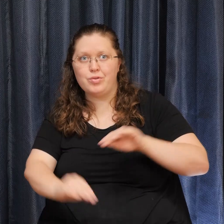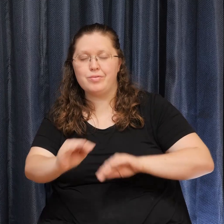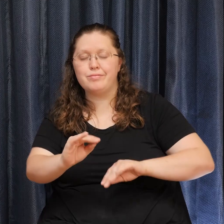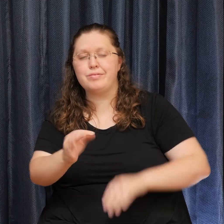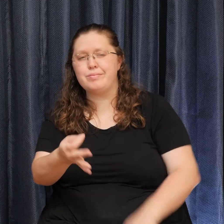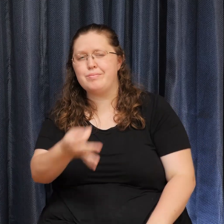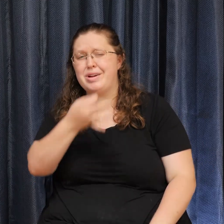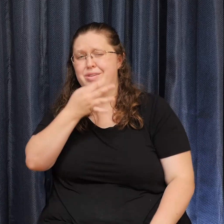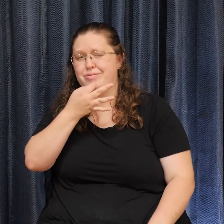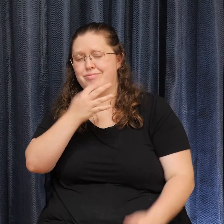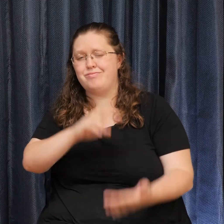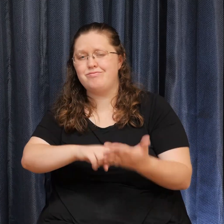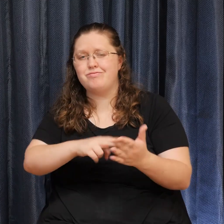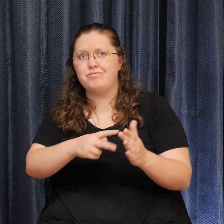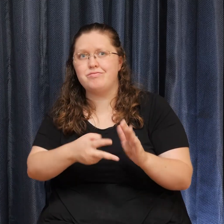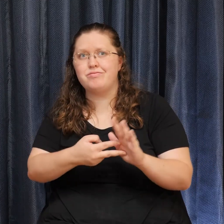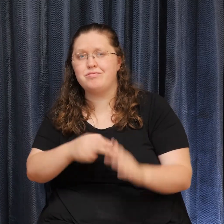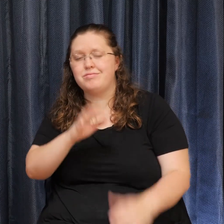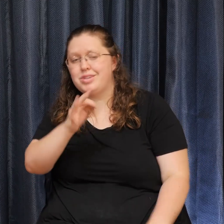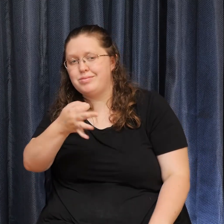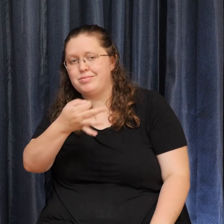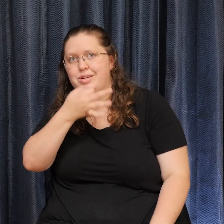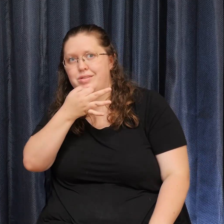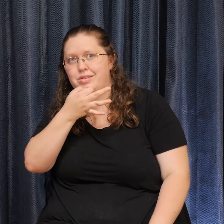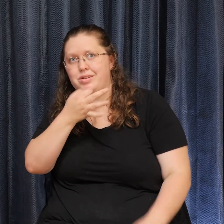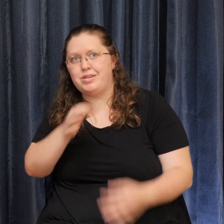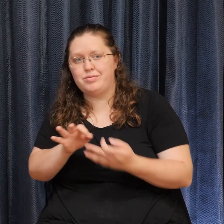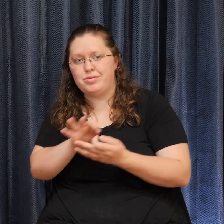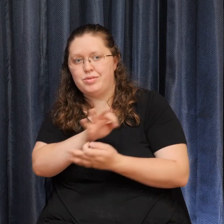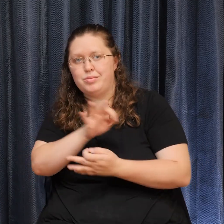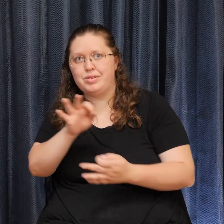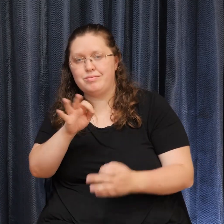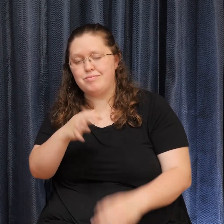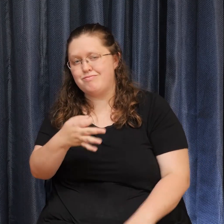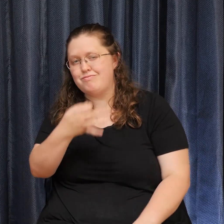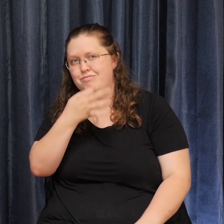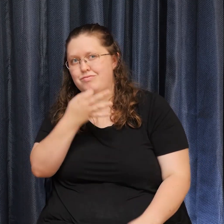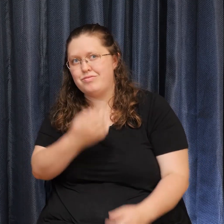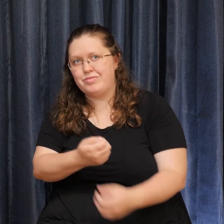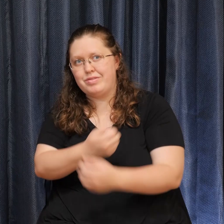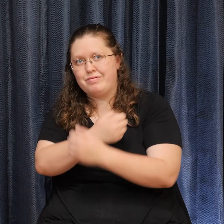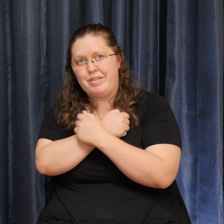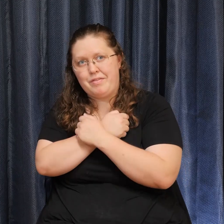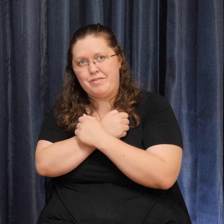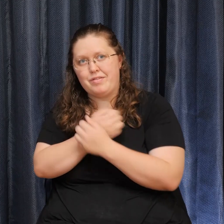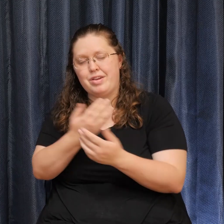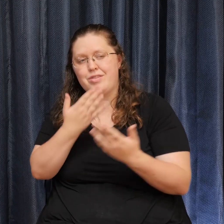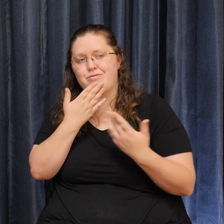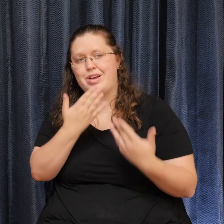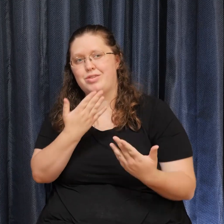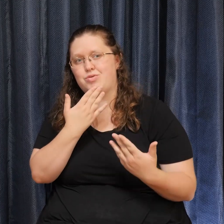the spirit The mastery of love The mastery of gratitude And the mastery of life